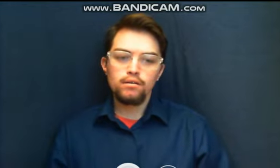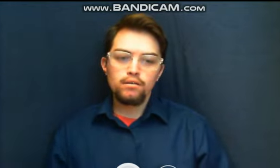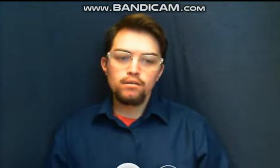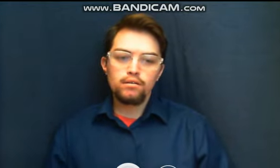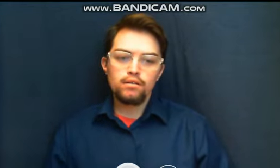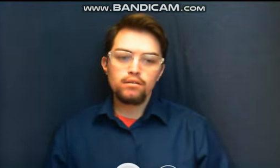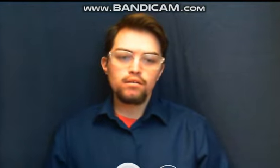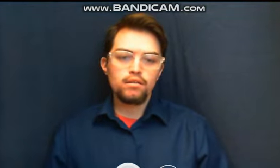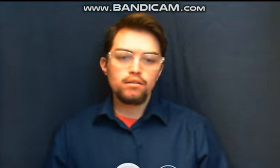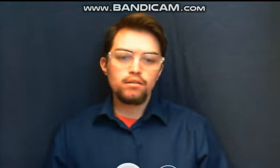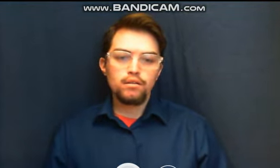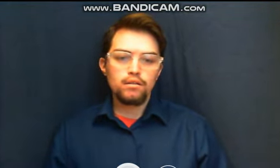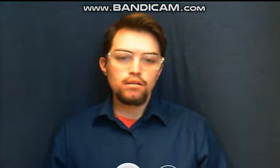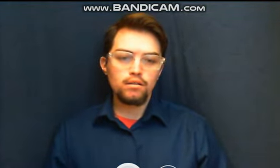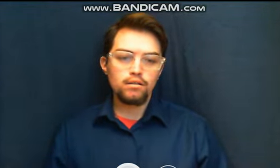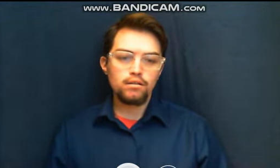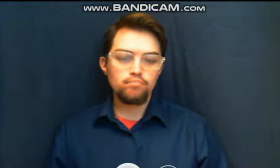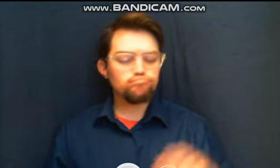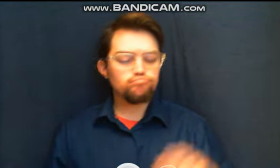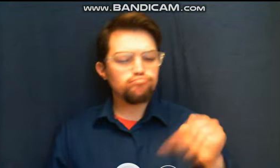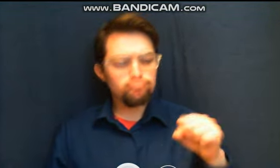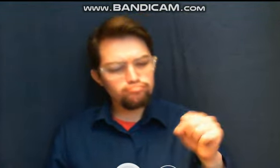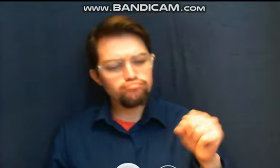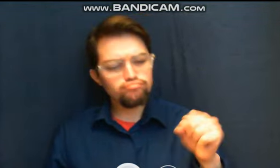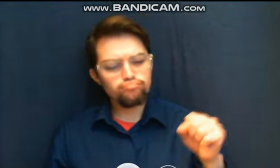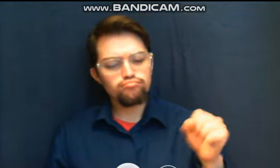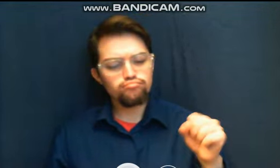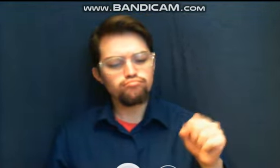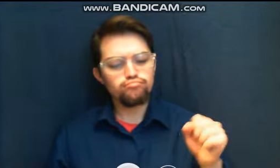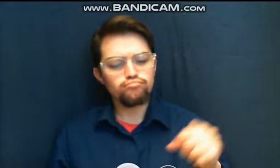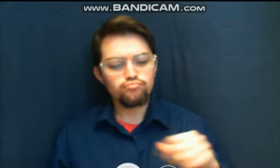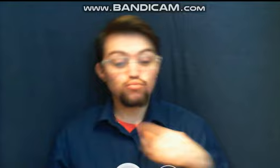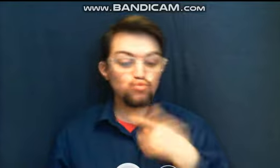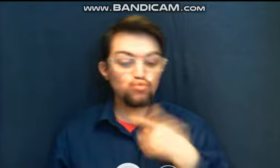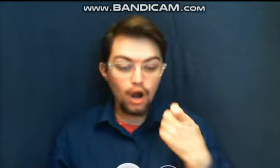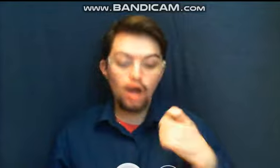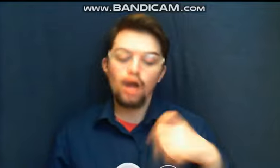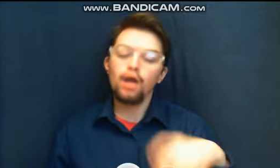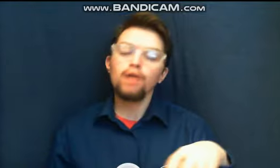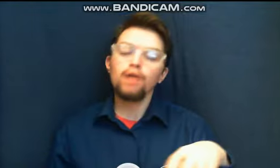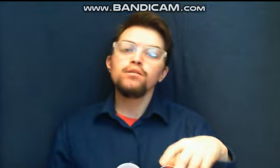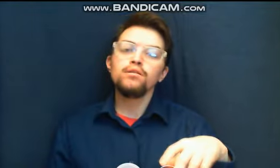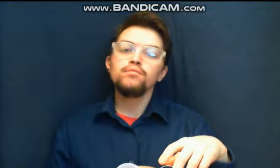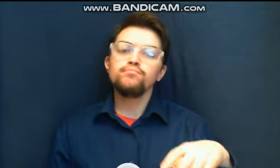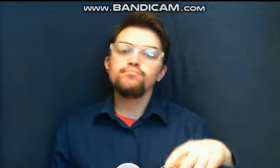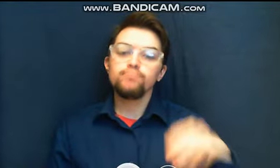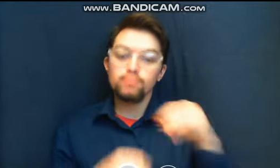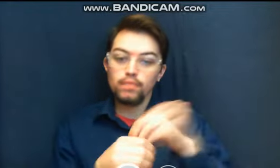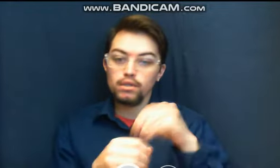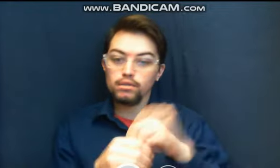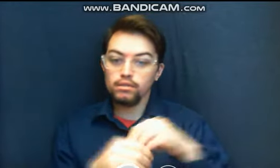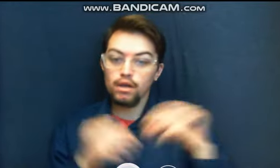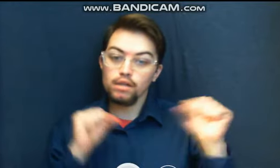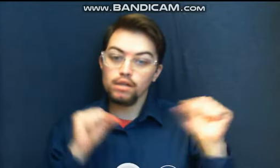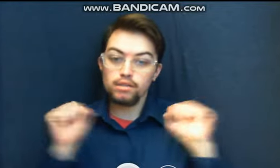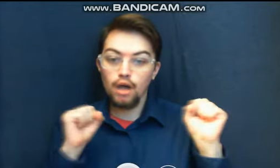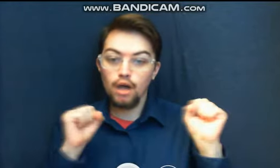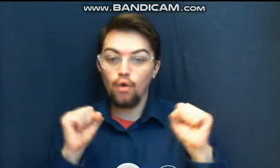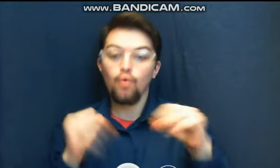the wetness inside the towel, it blows up, it blows up, where do you think it goes, into the ground,